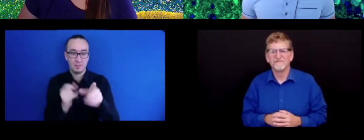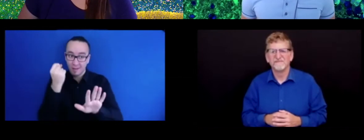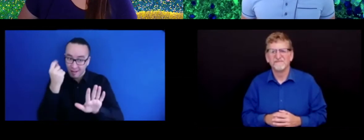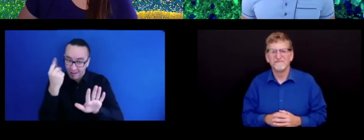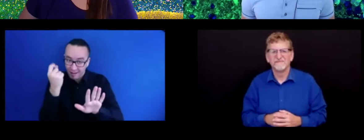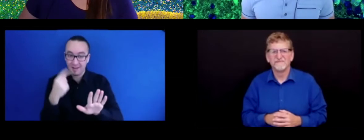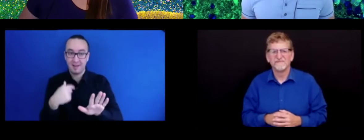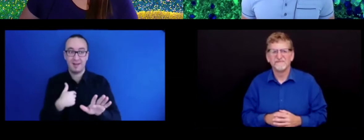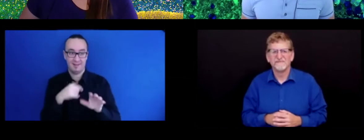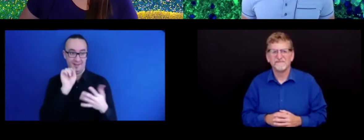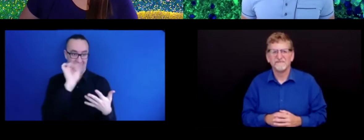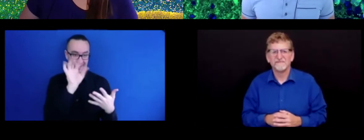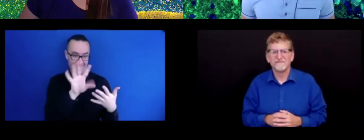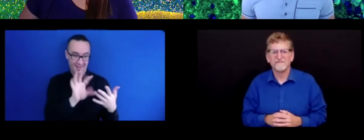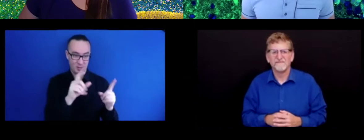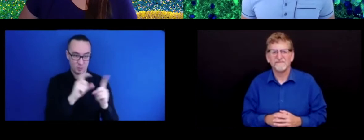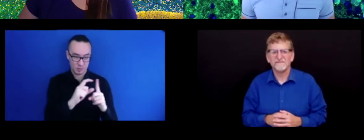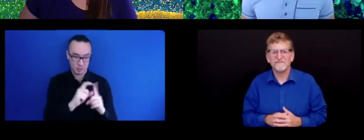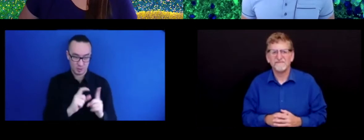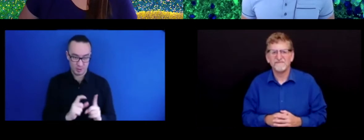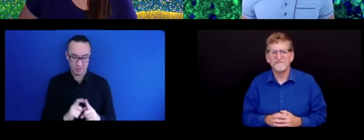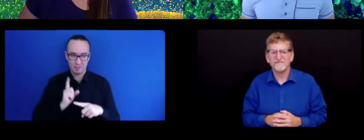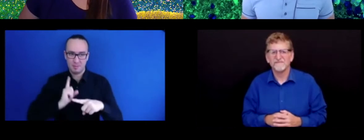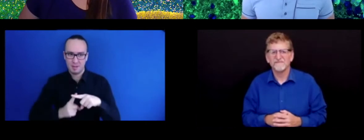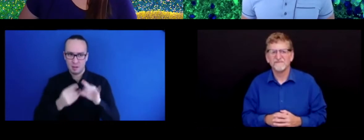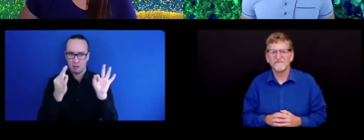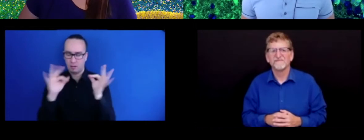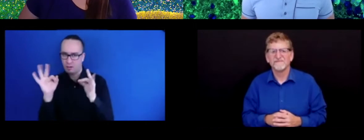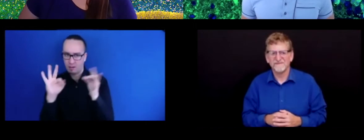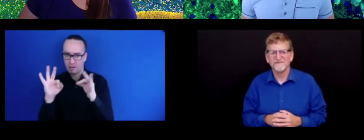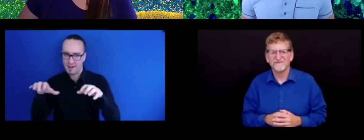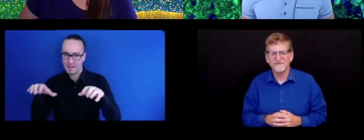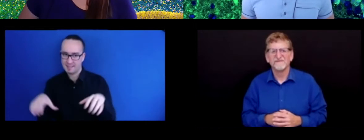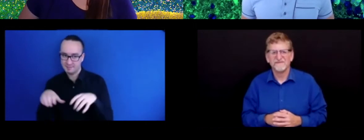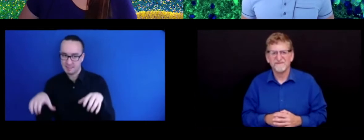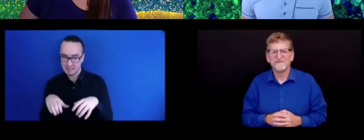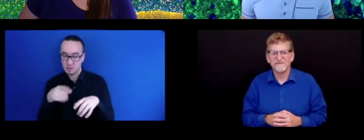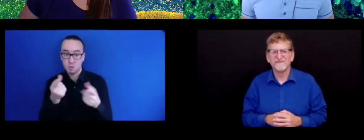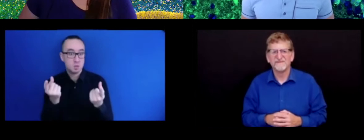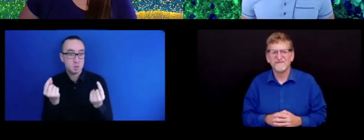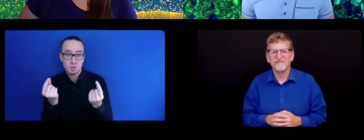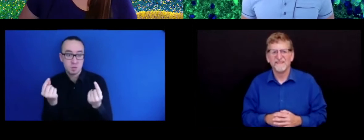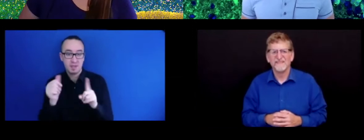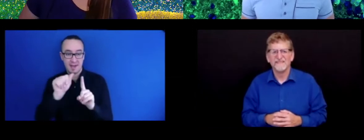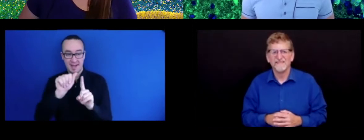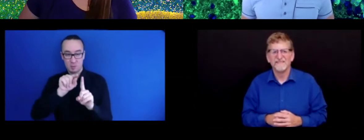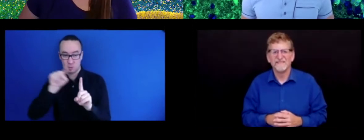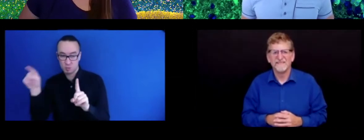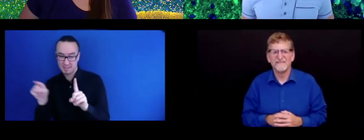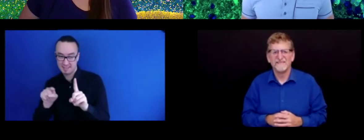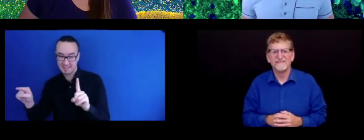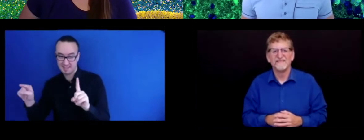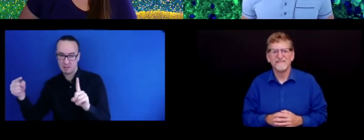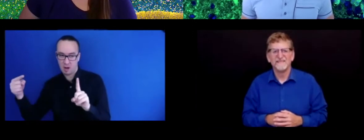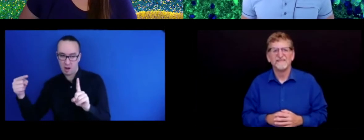And then we're going to have a little distractor activity where you're going to say the alphabet backwards. And then I'm going to read you back the list of words with a few